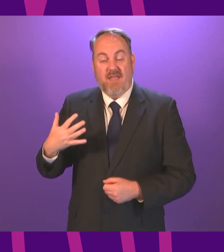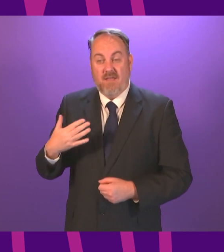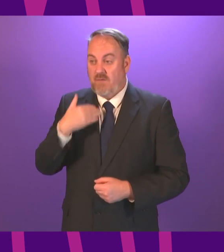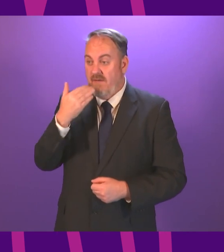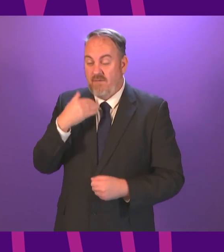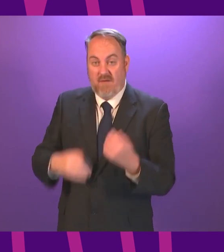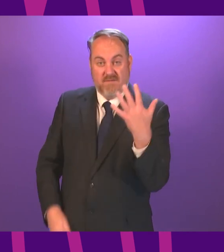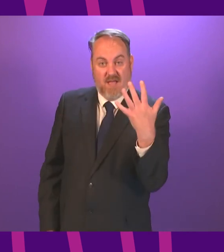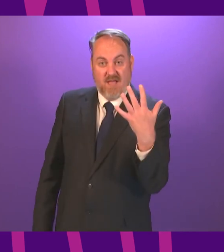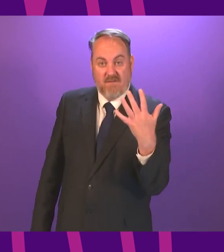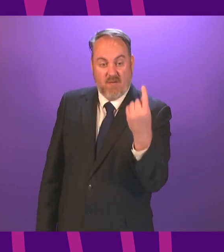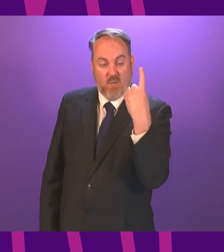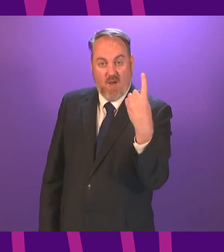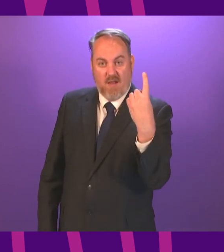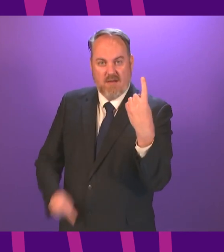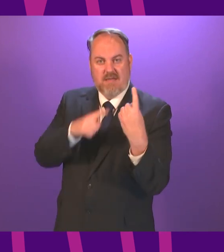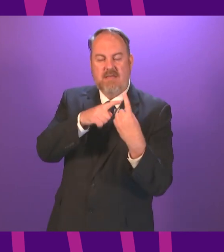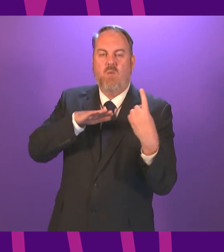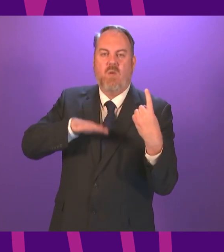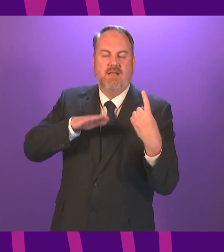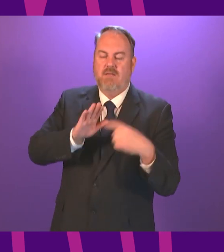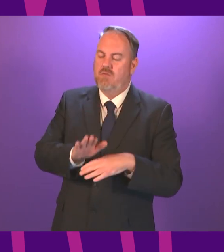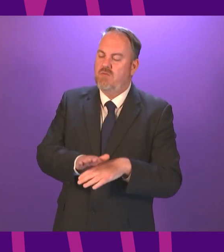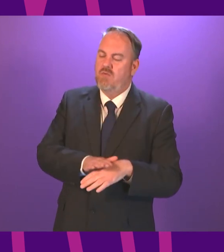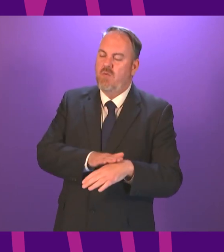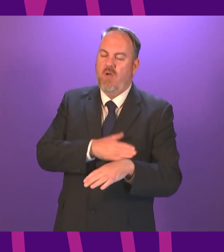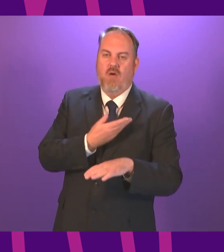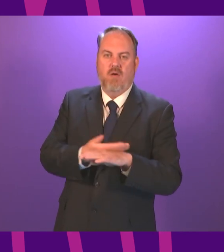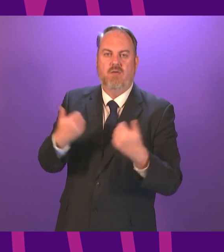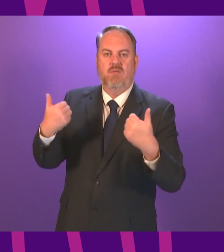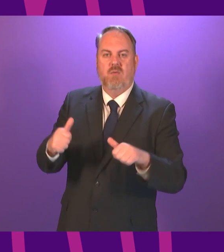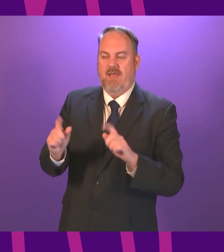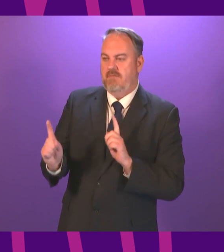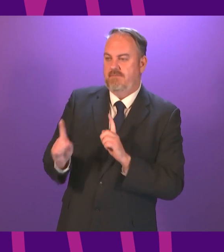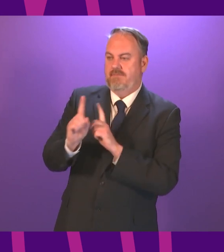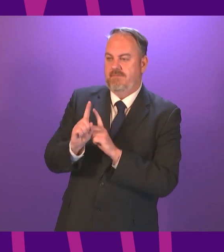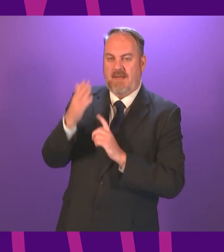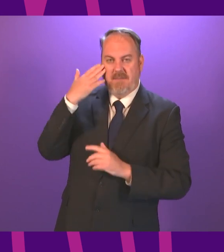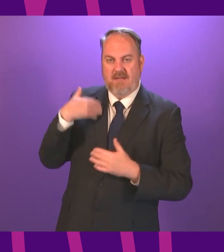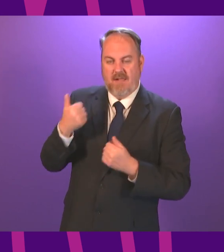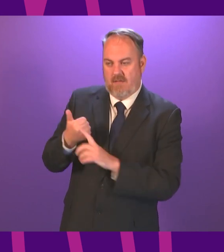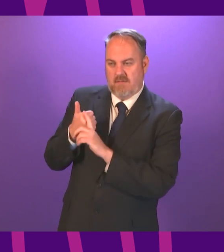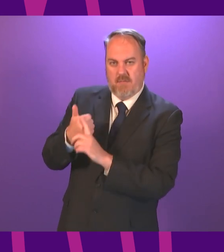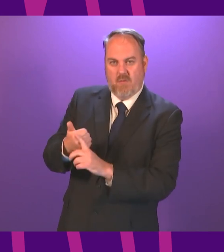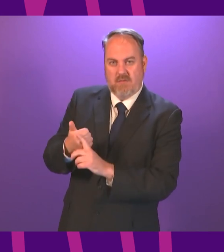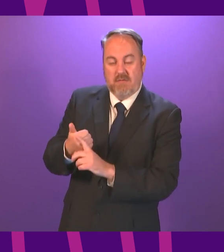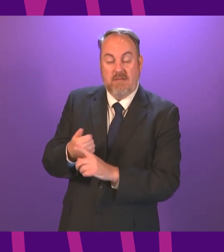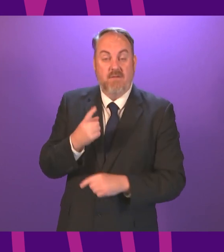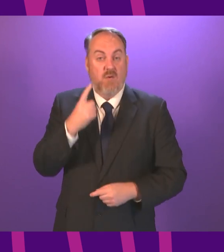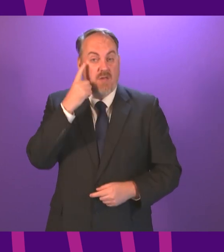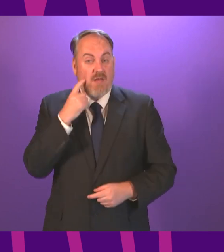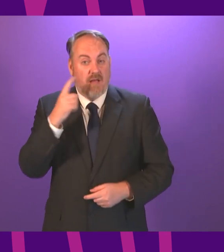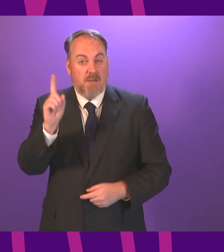Scotland are waiting too long for mental health treatment and that picture is even more concerning for young people